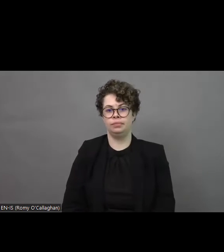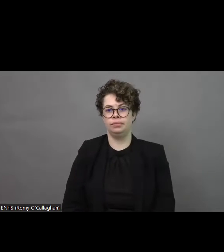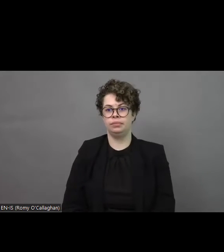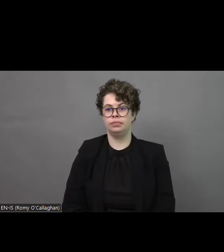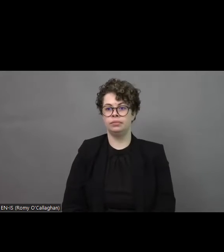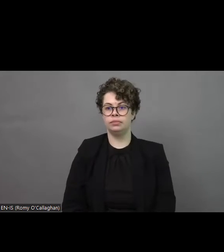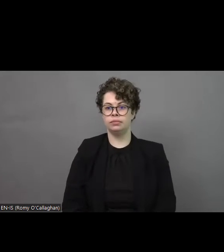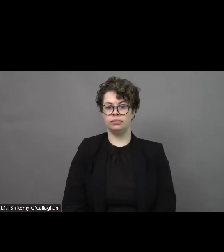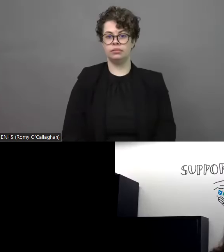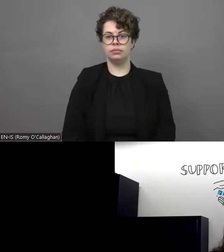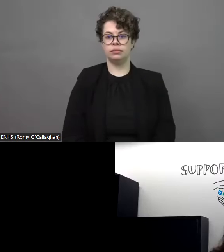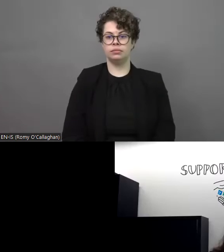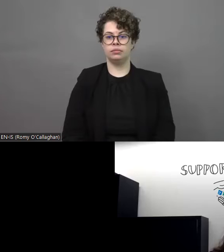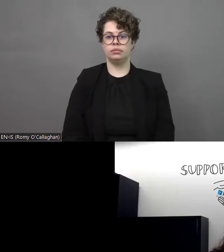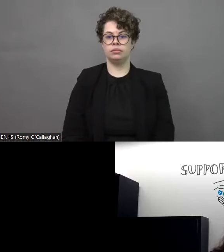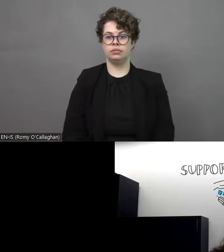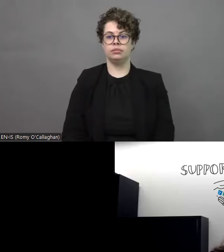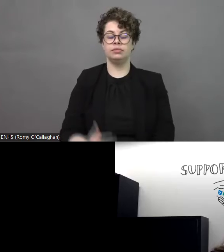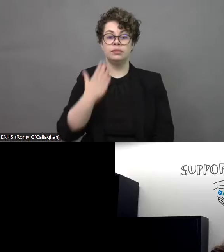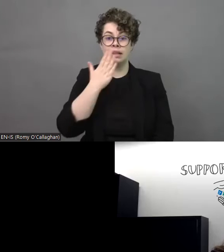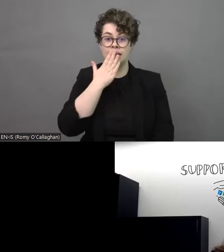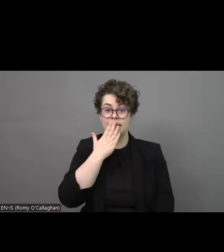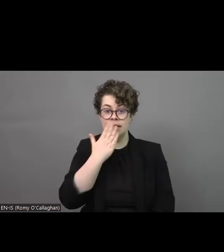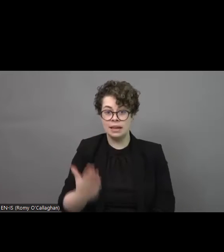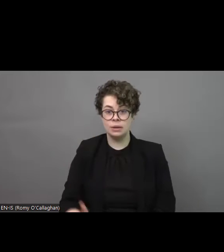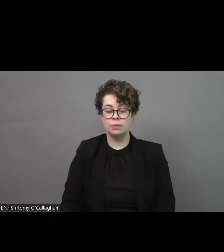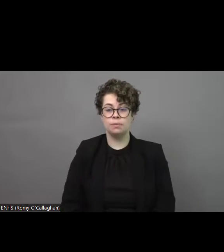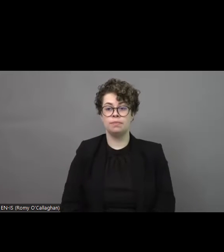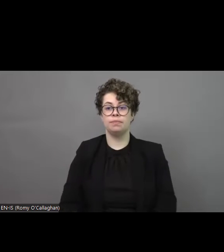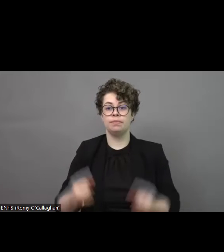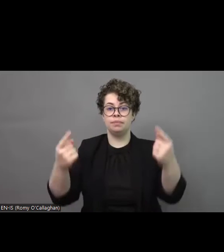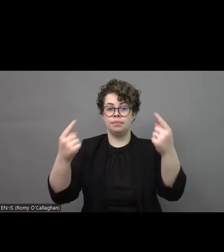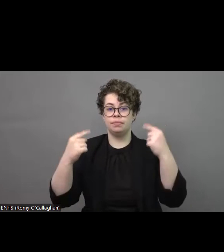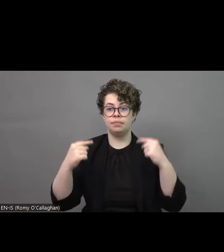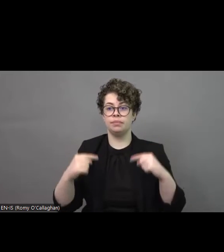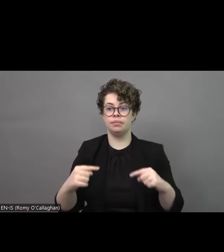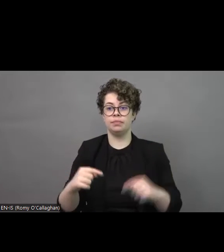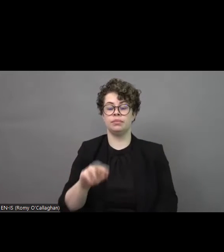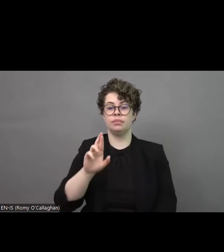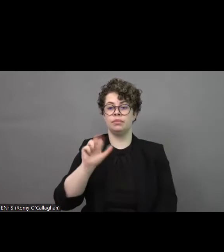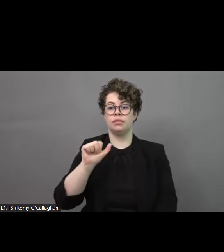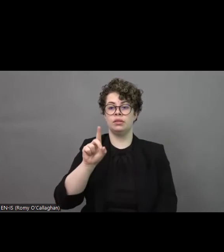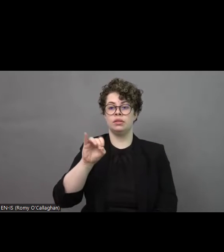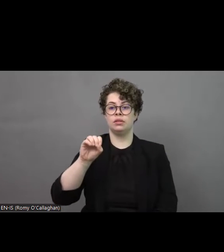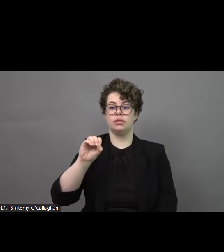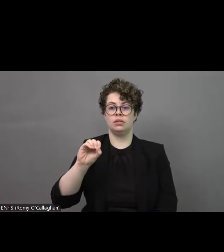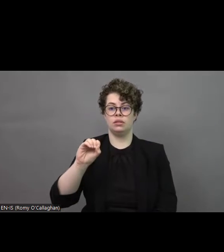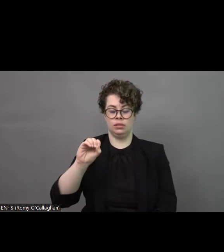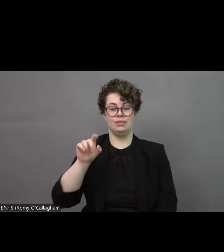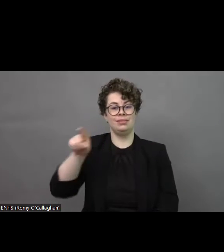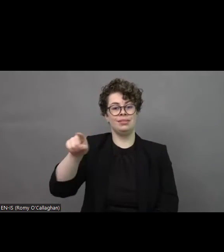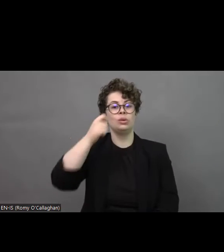Thank you very much. I'll now move on to Razia Kravchenko, who is from the VGO Coalition in Ukraine,